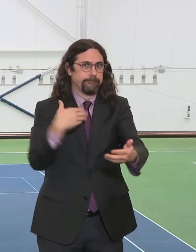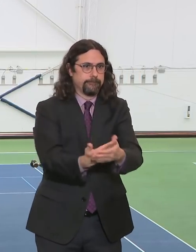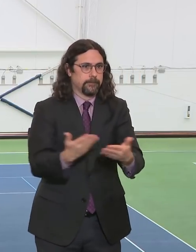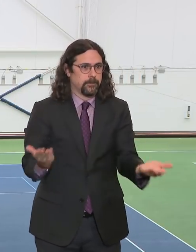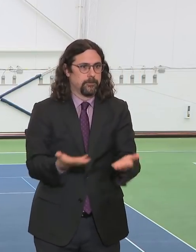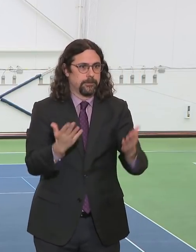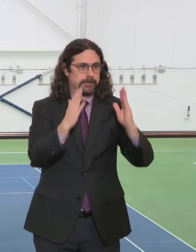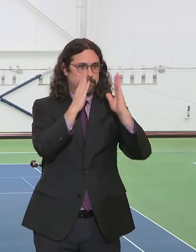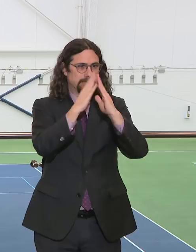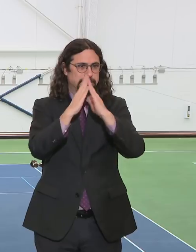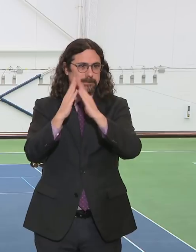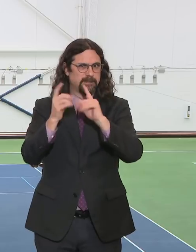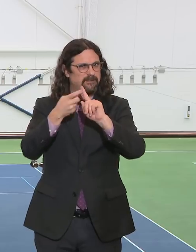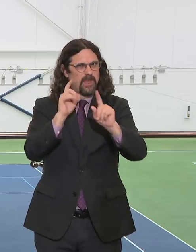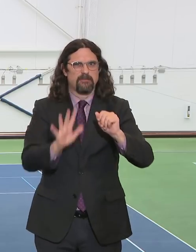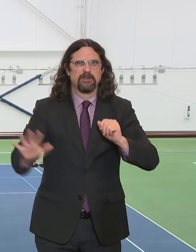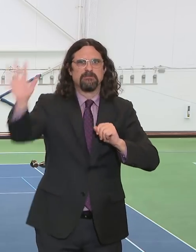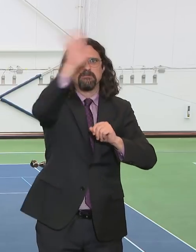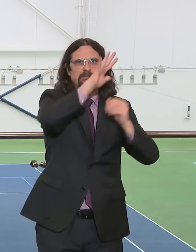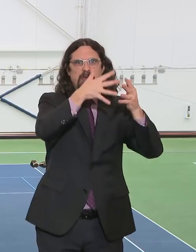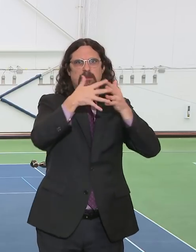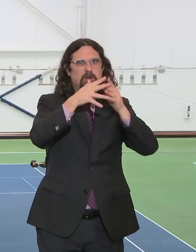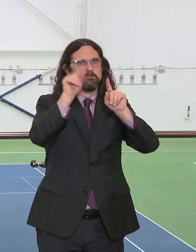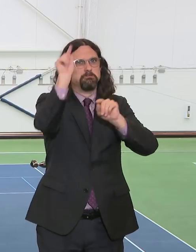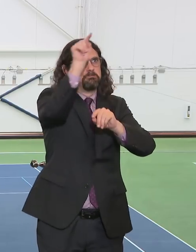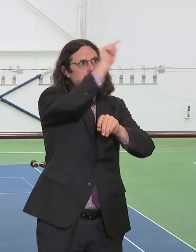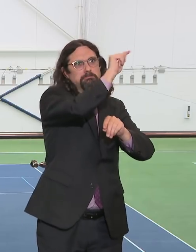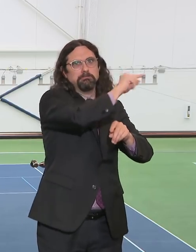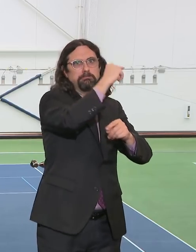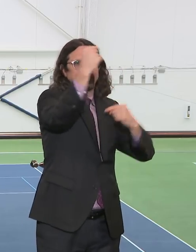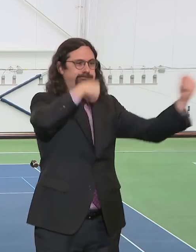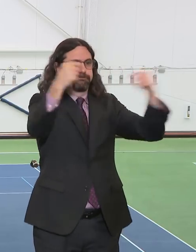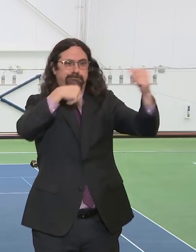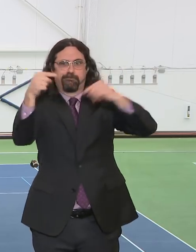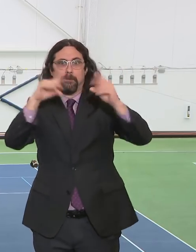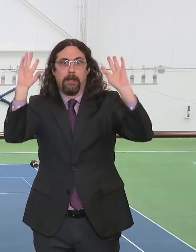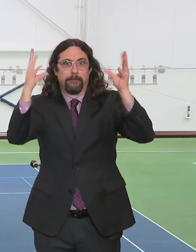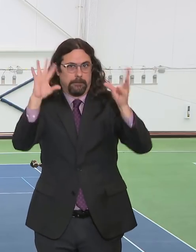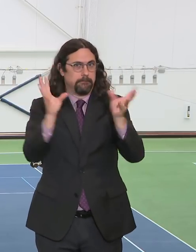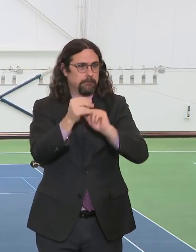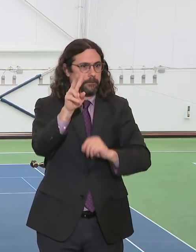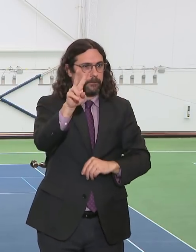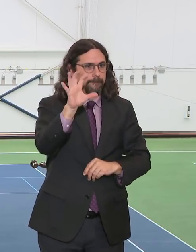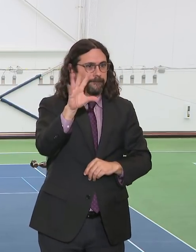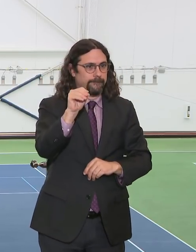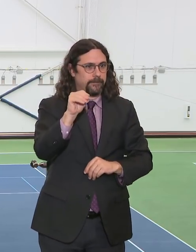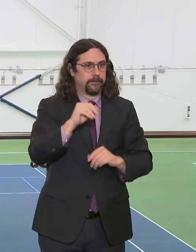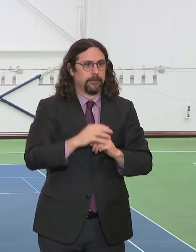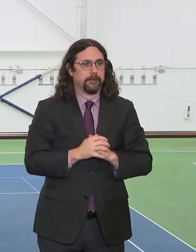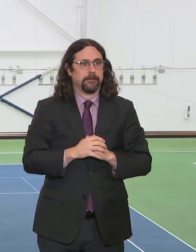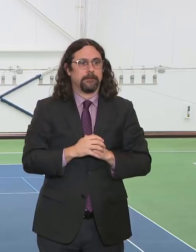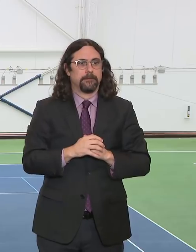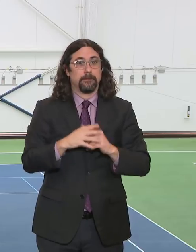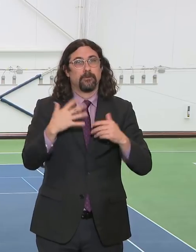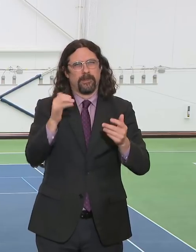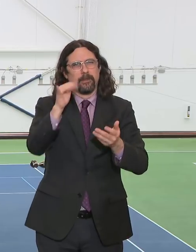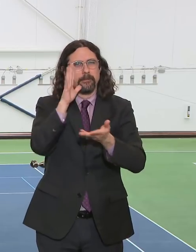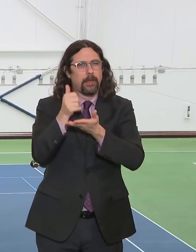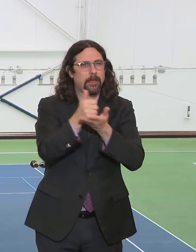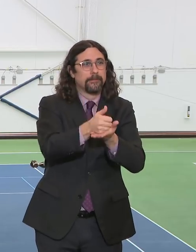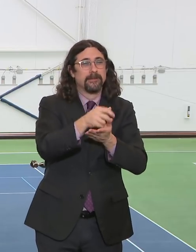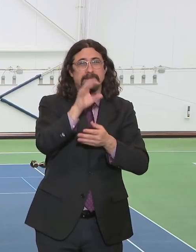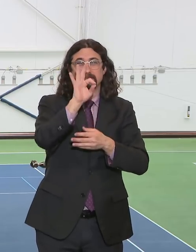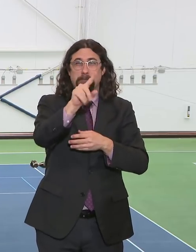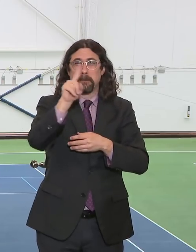to help us address our 9-1-1 calls. 135 of those ambulances are here already. And I want you to understand how